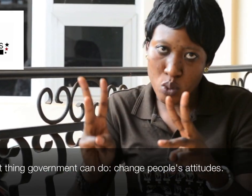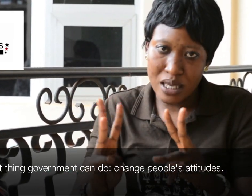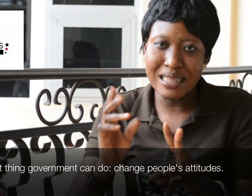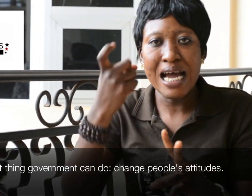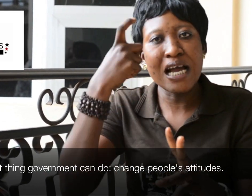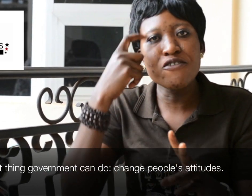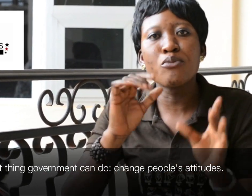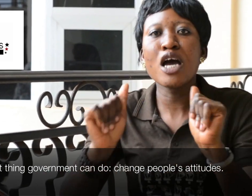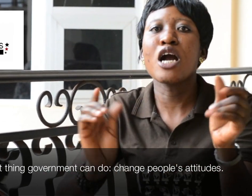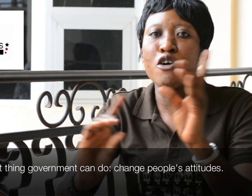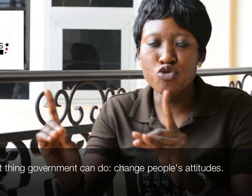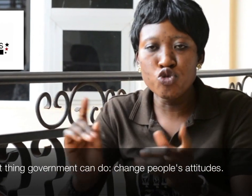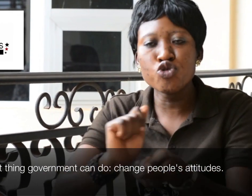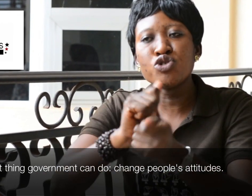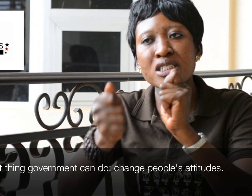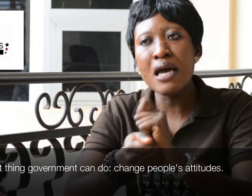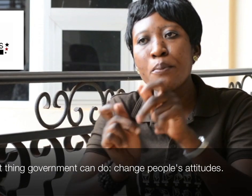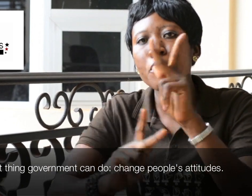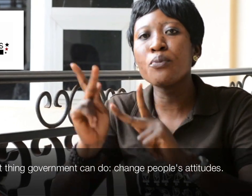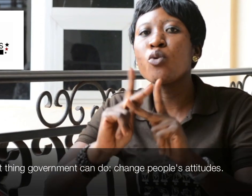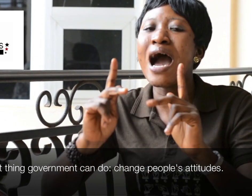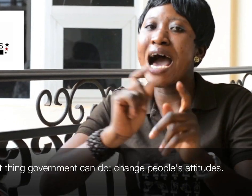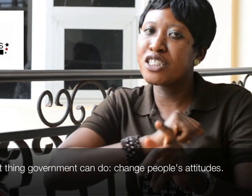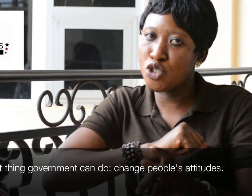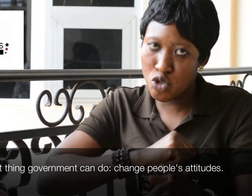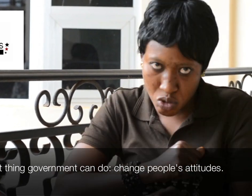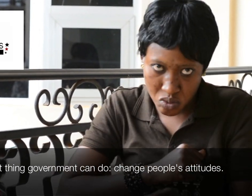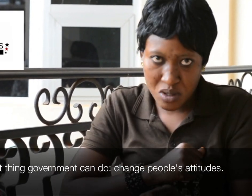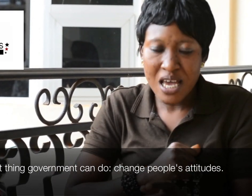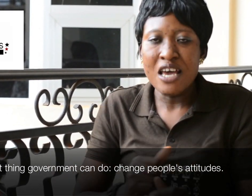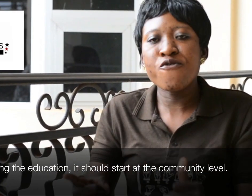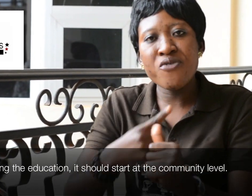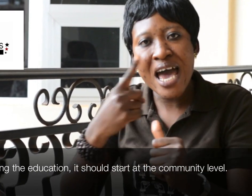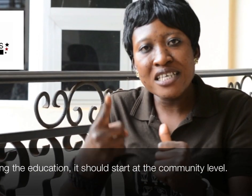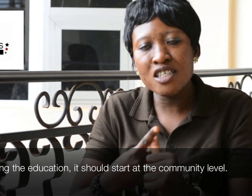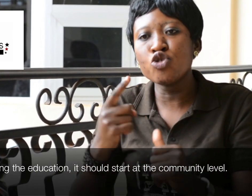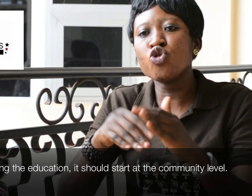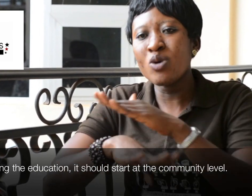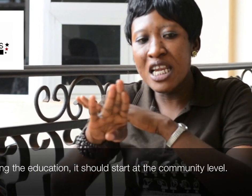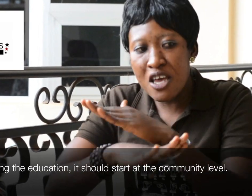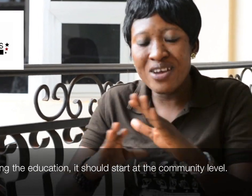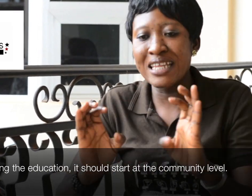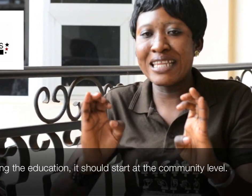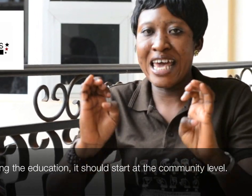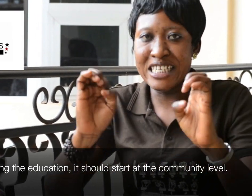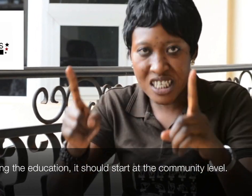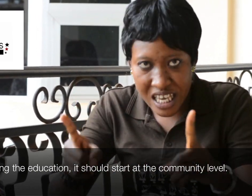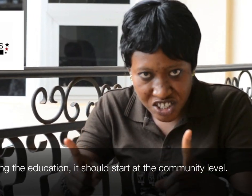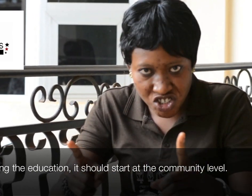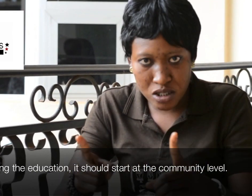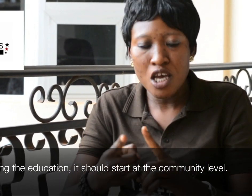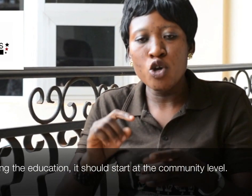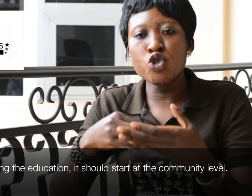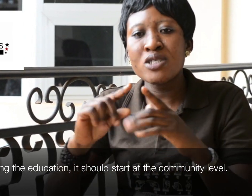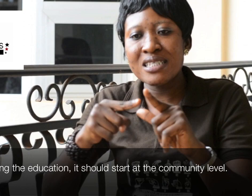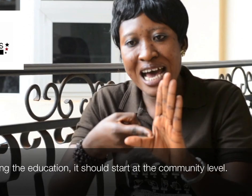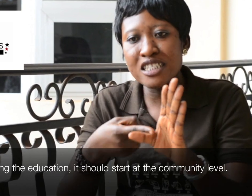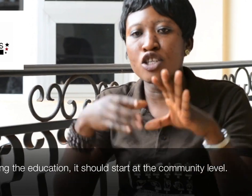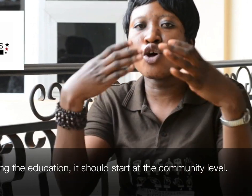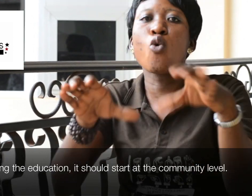way that government can do to change people's attitude. First, it should live in their education. It should start in the